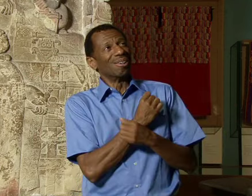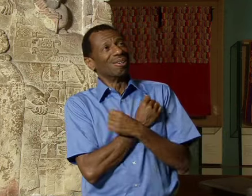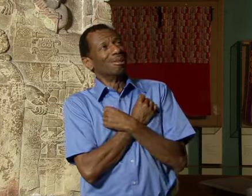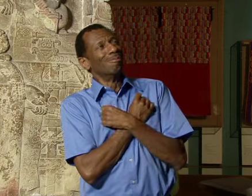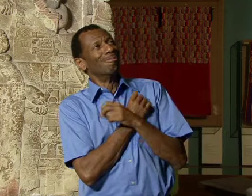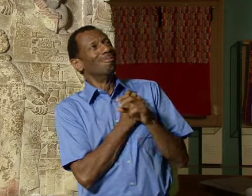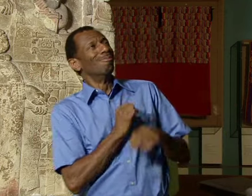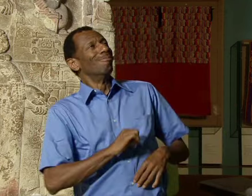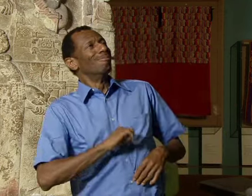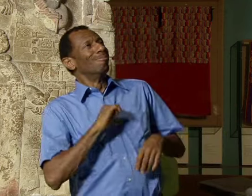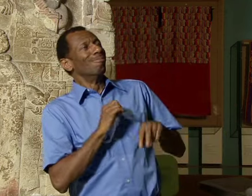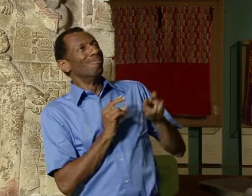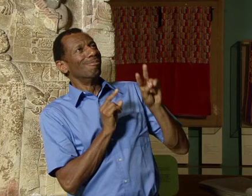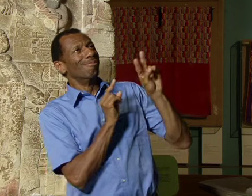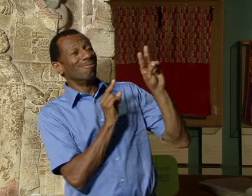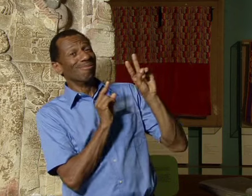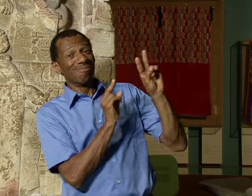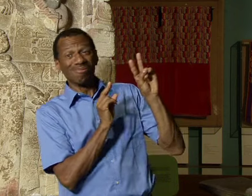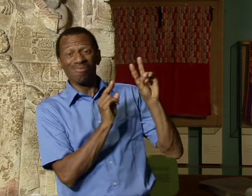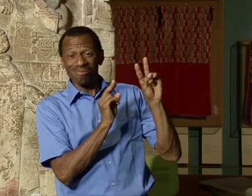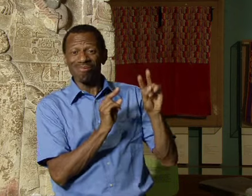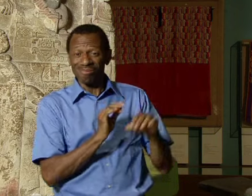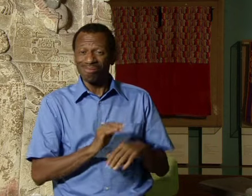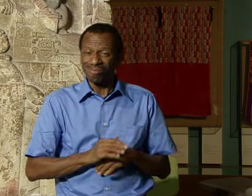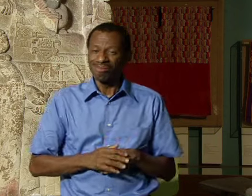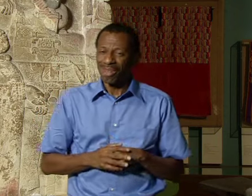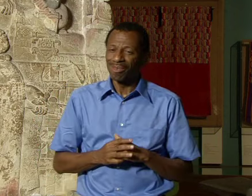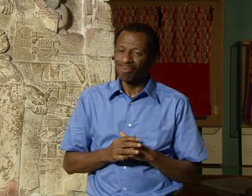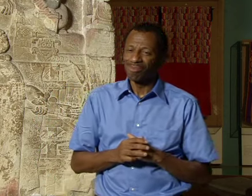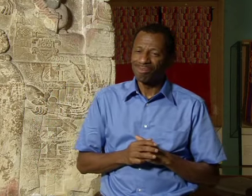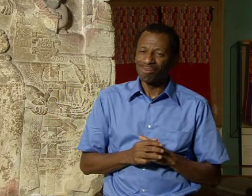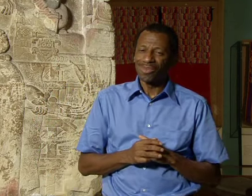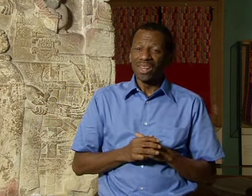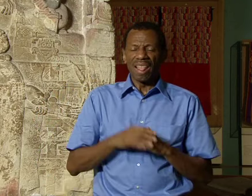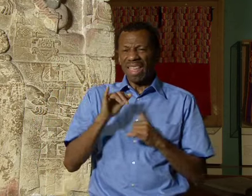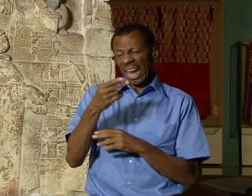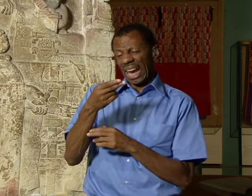To the left stands his mother, gazing fondly upward at her son.